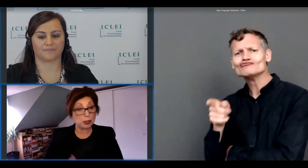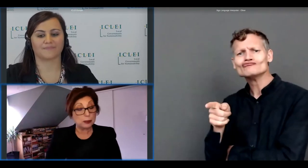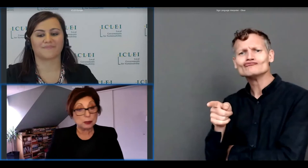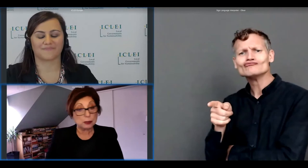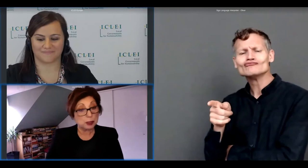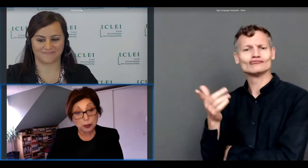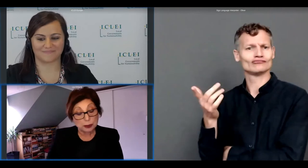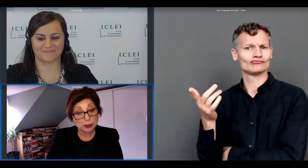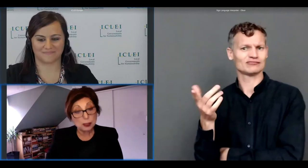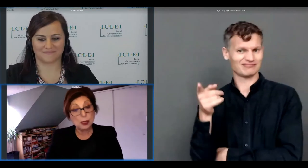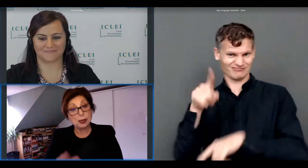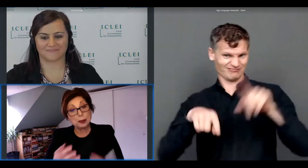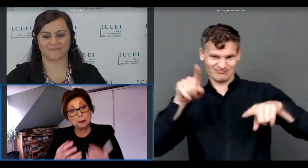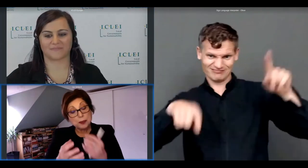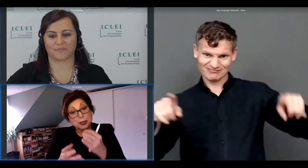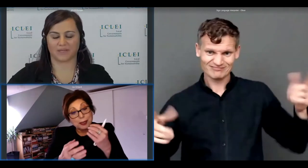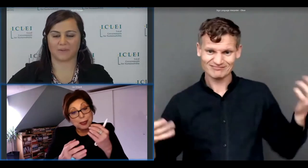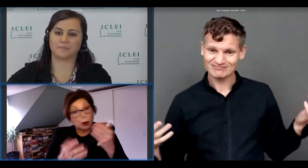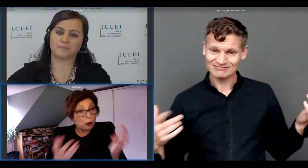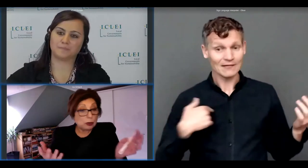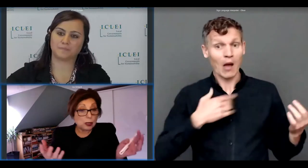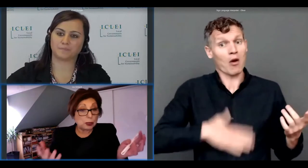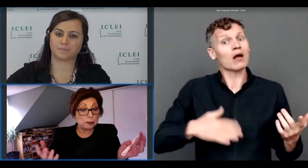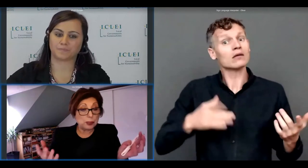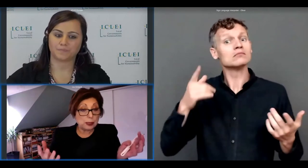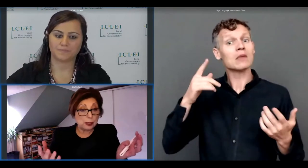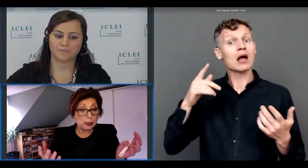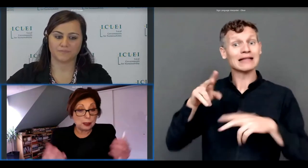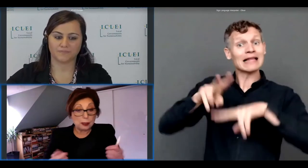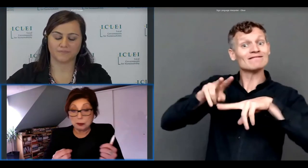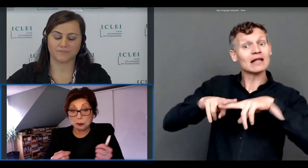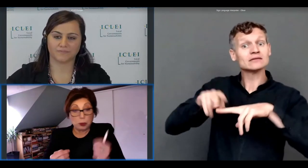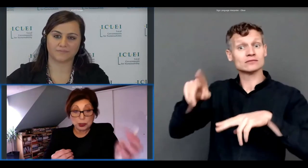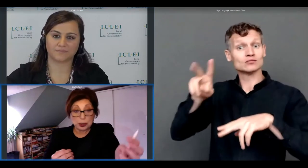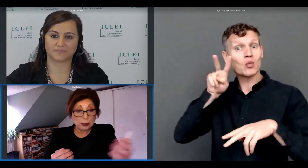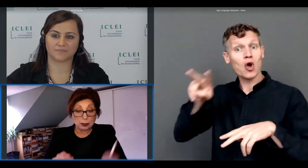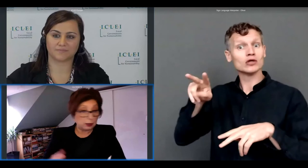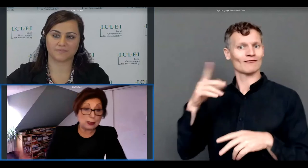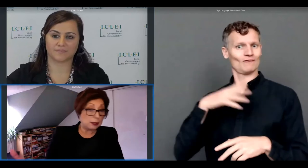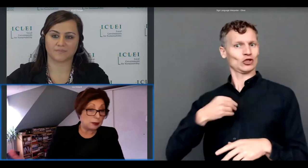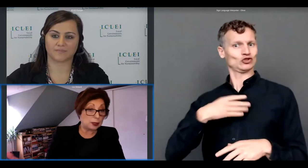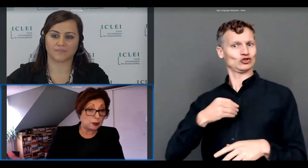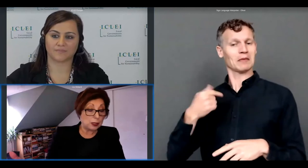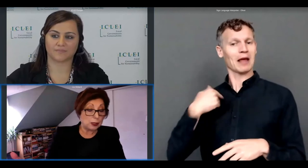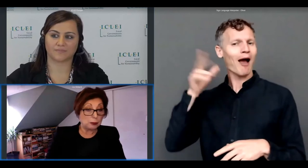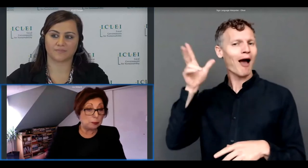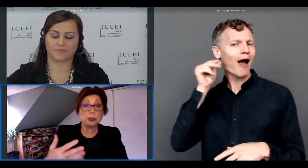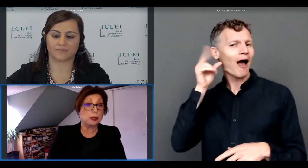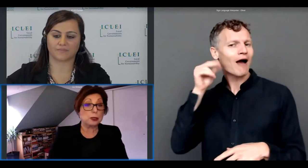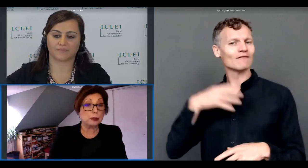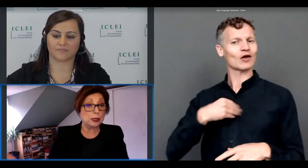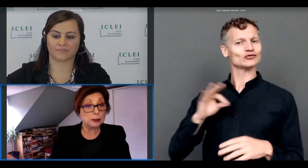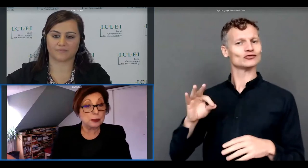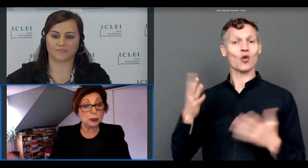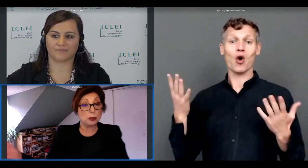couldn't practice my french um or it could be uh watching italian tv on postal